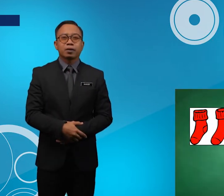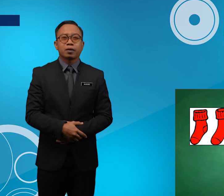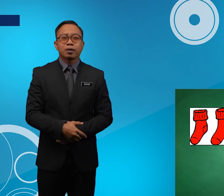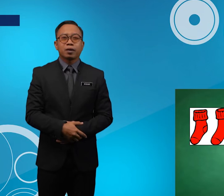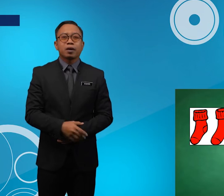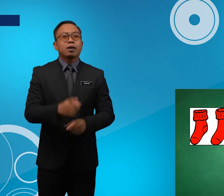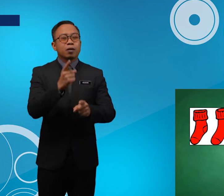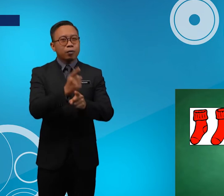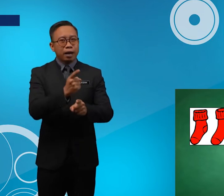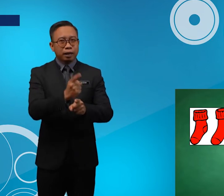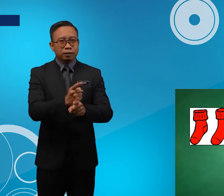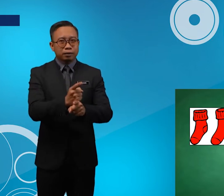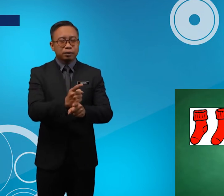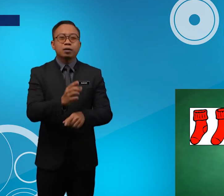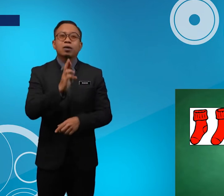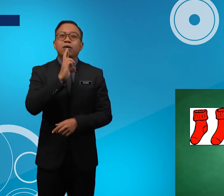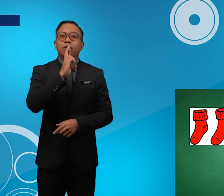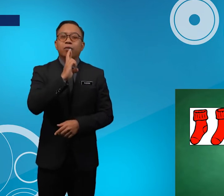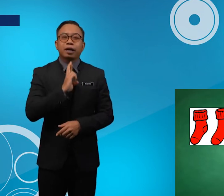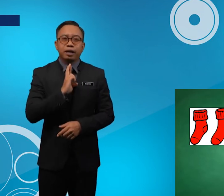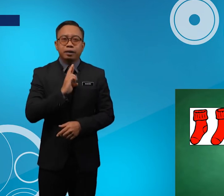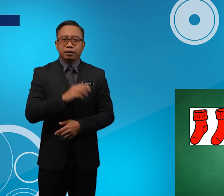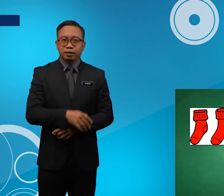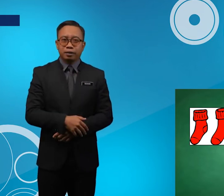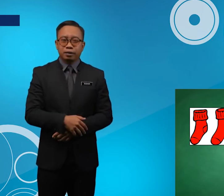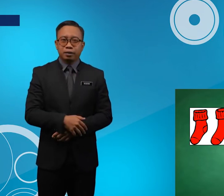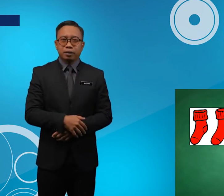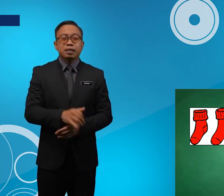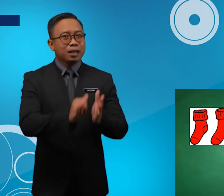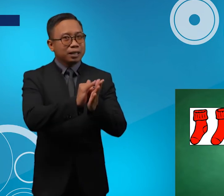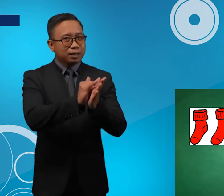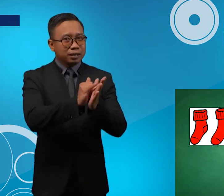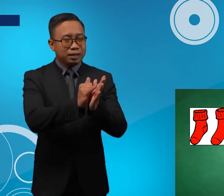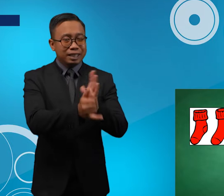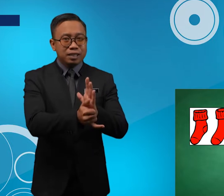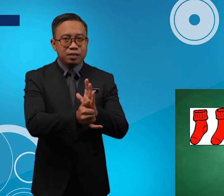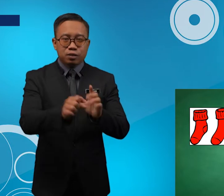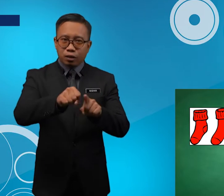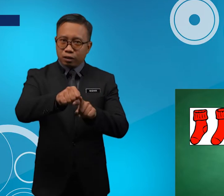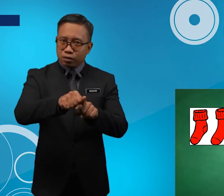Correct Red Red These Socks